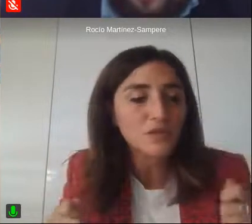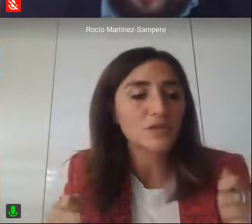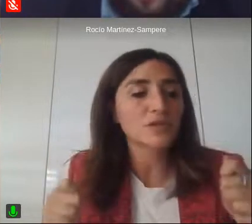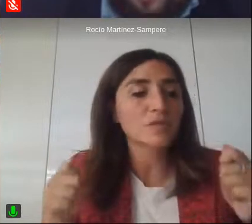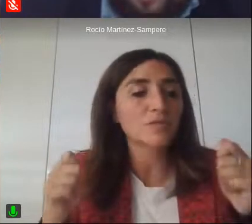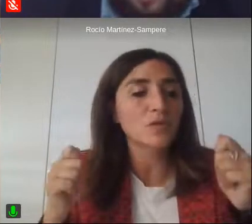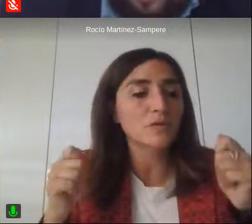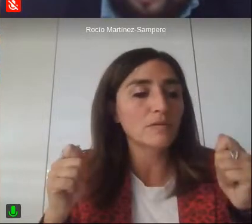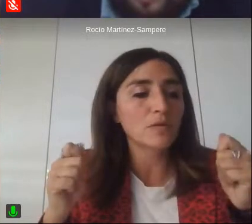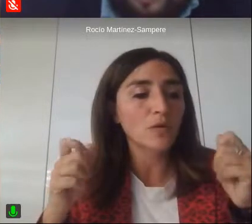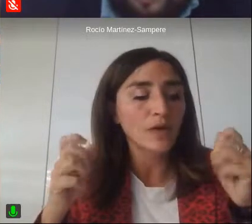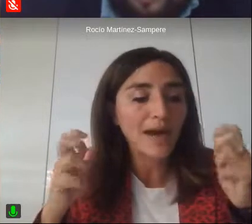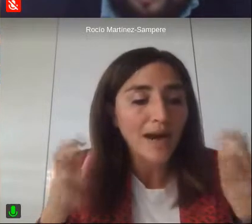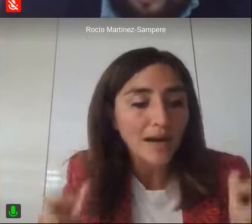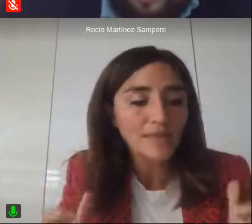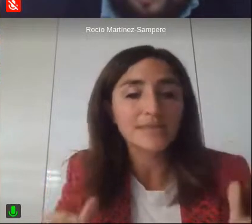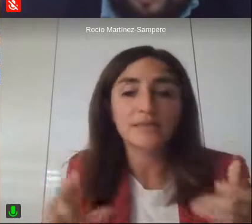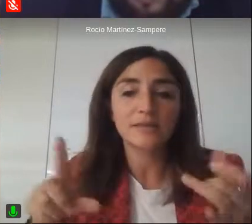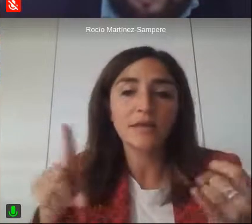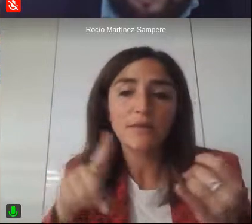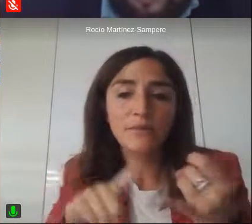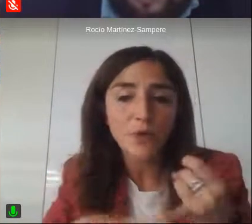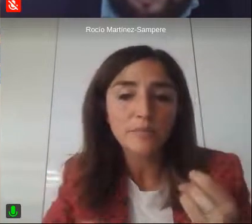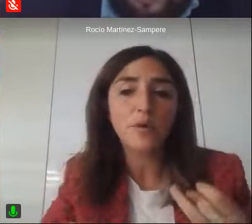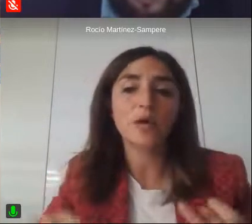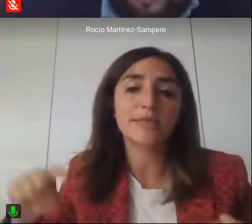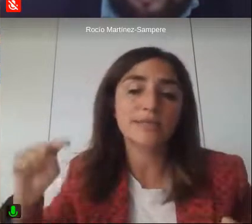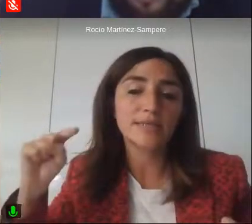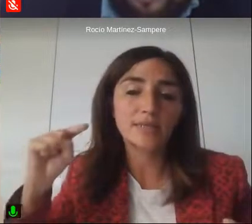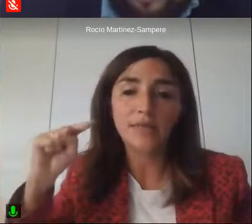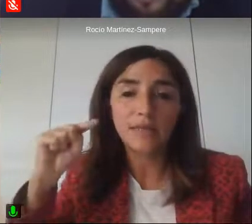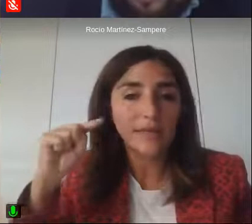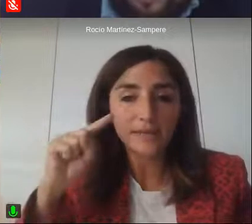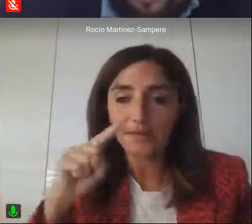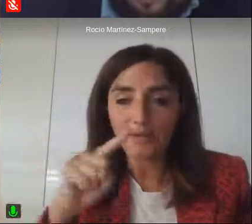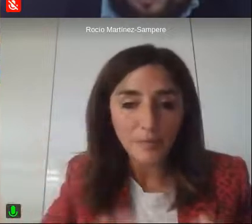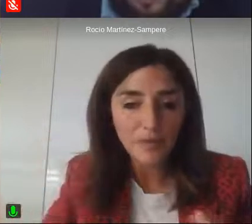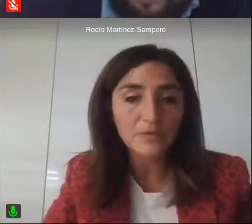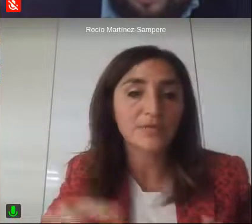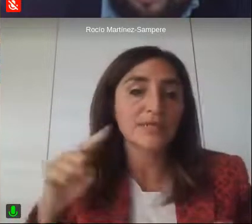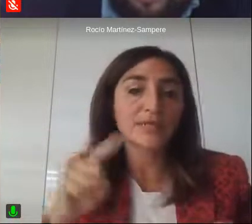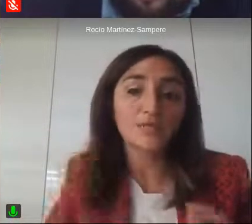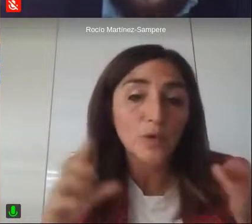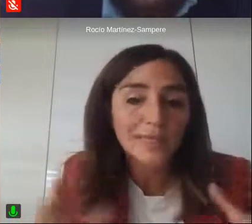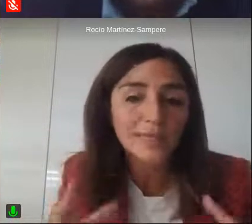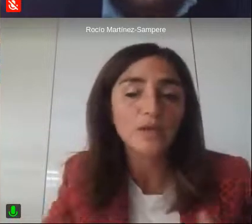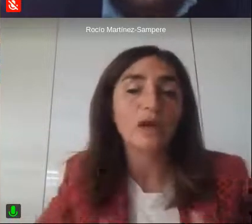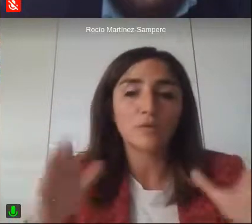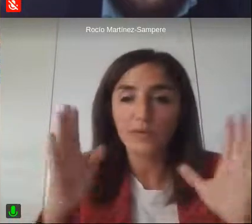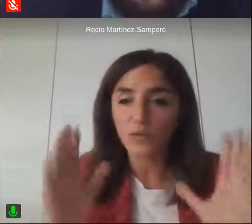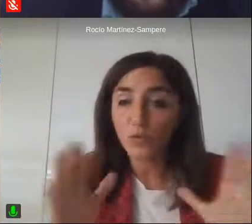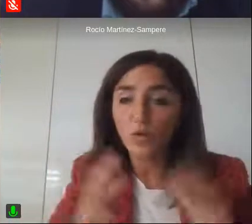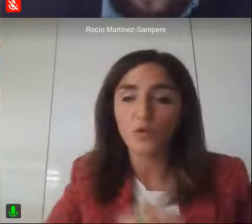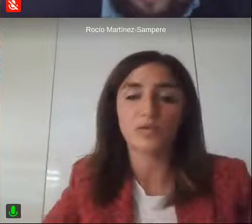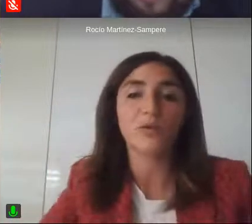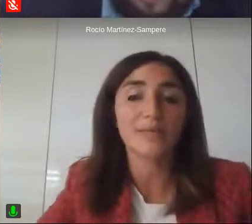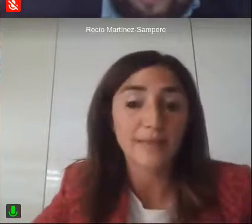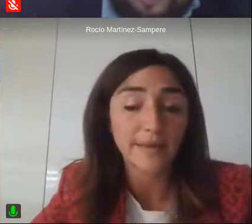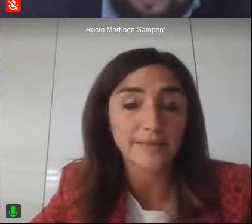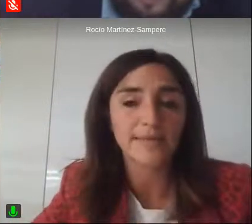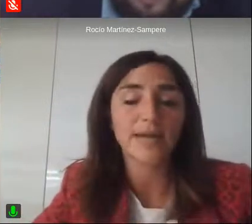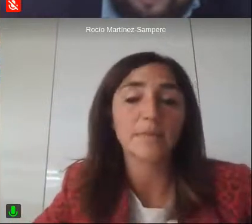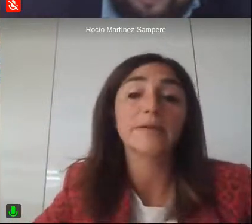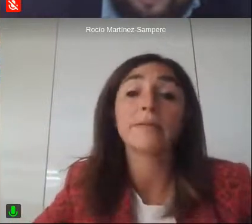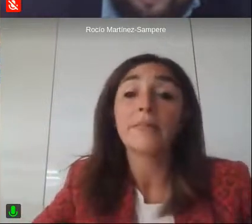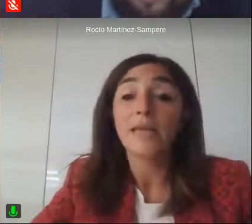more ambitious more more hard in their foreign policy in their appearances in their political governments to close as